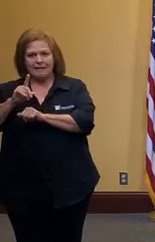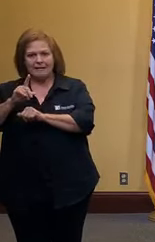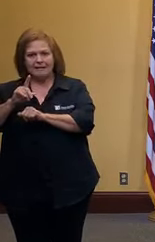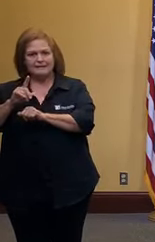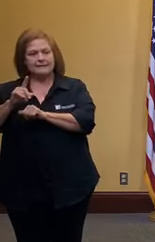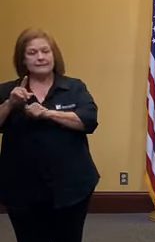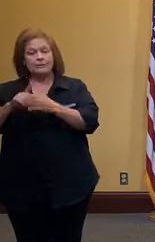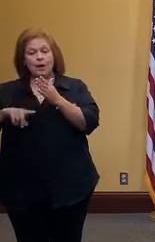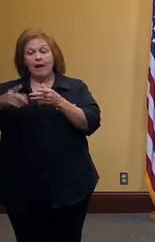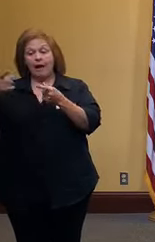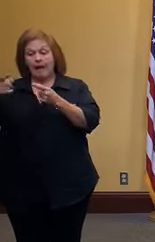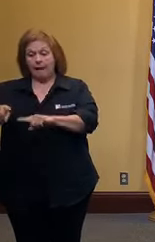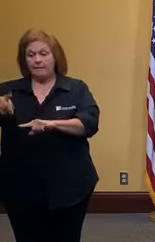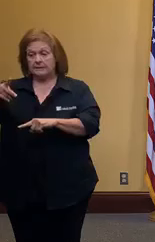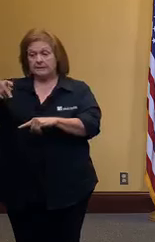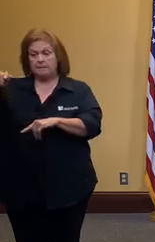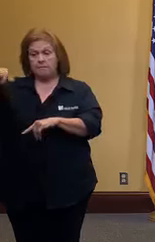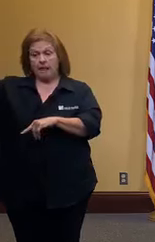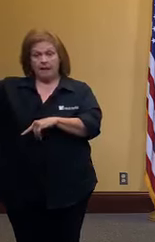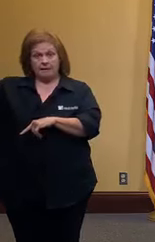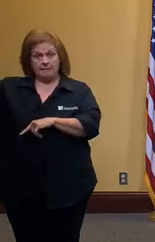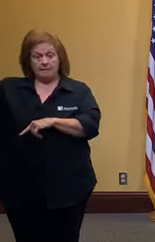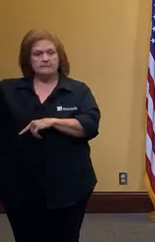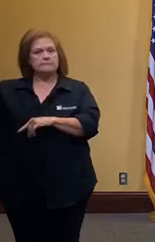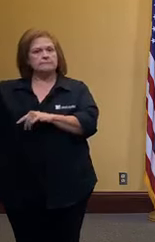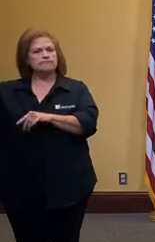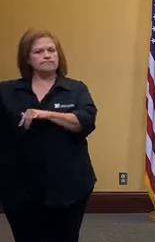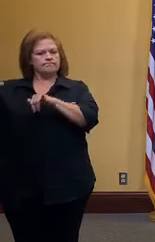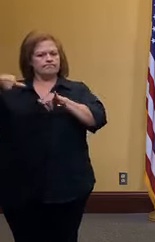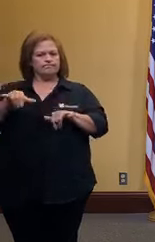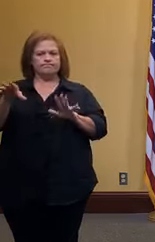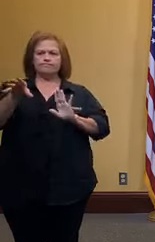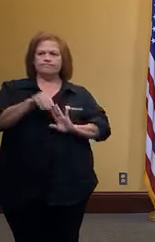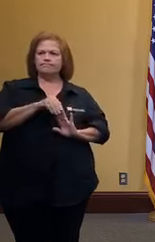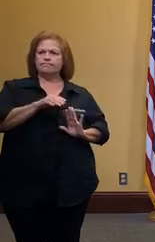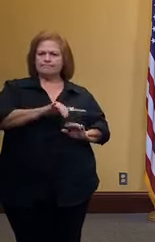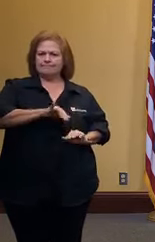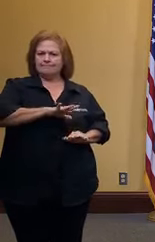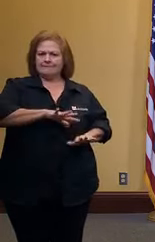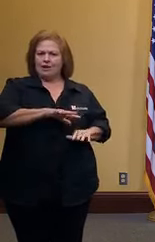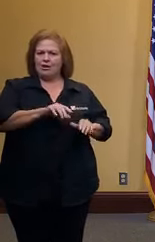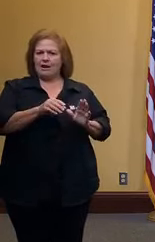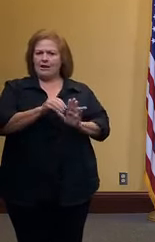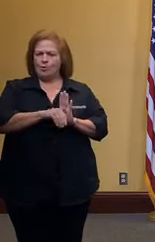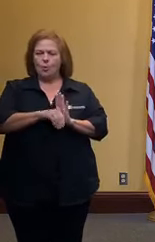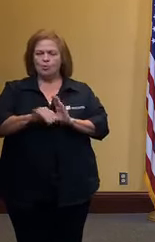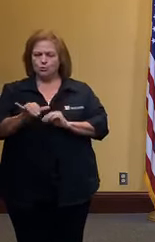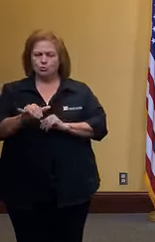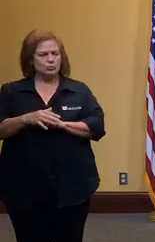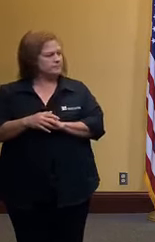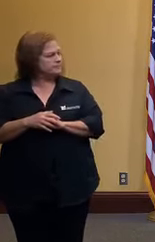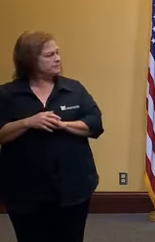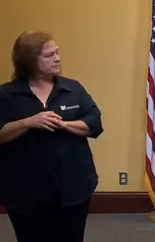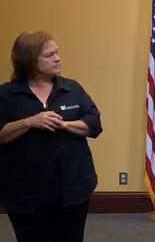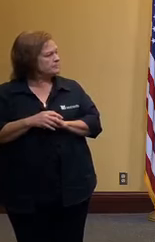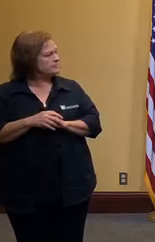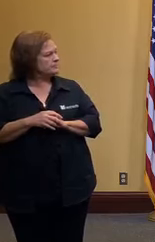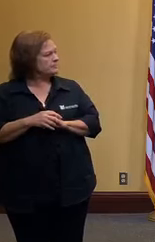me what happens in placements affects what happens in orleans and so we need to really think think that uh next slide